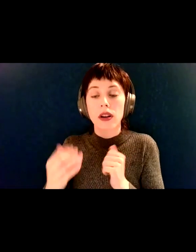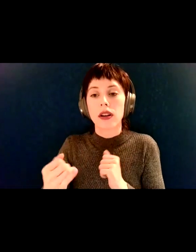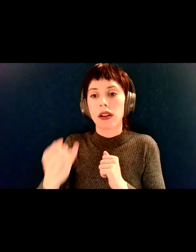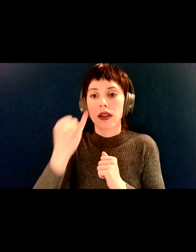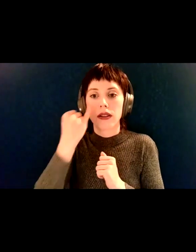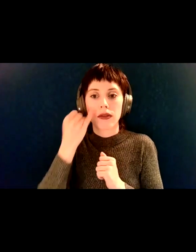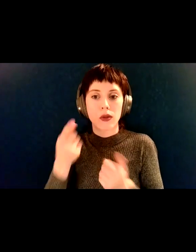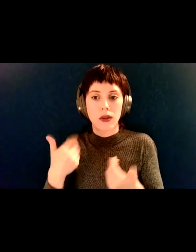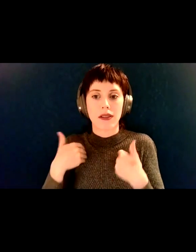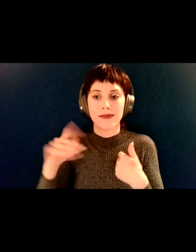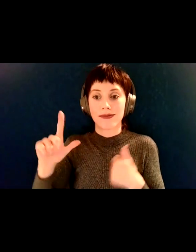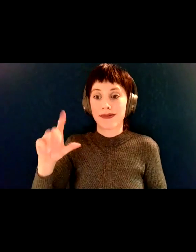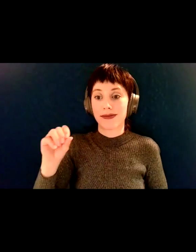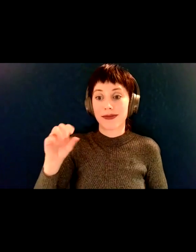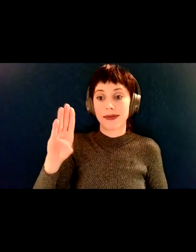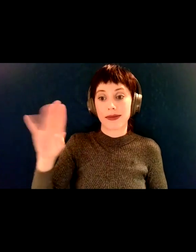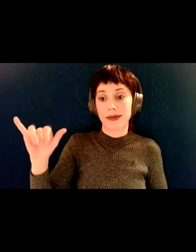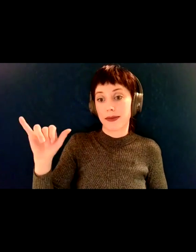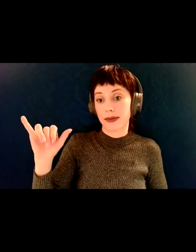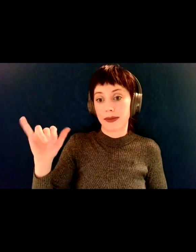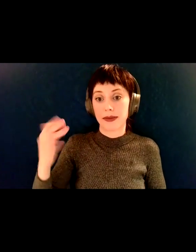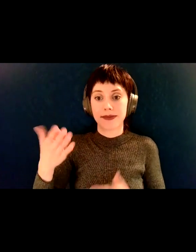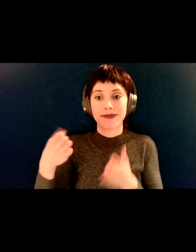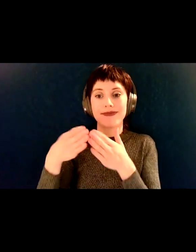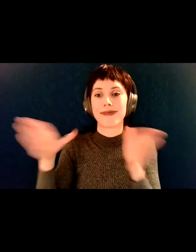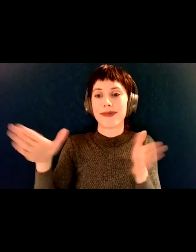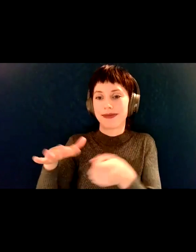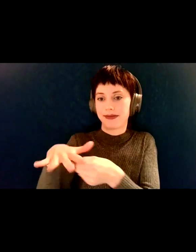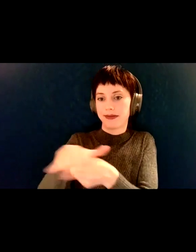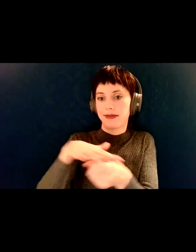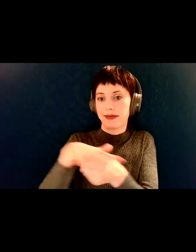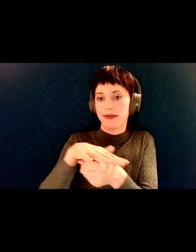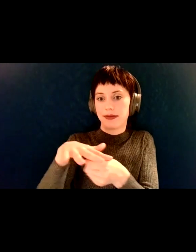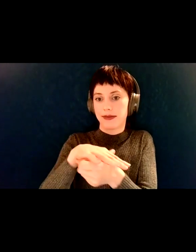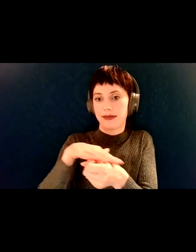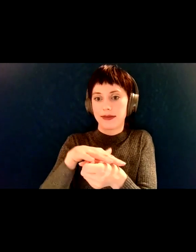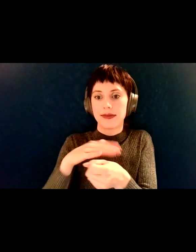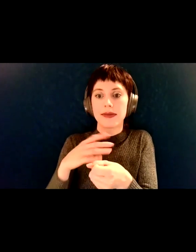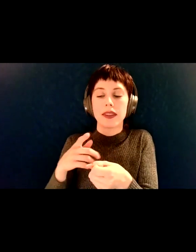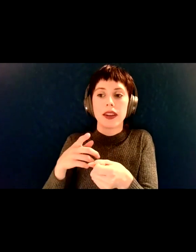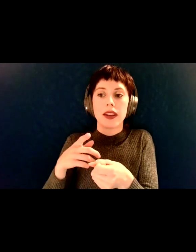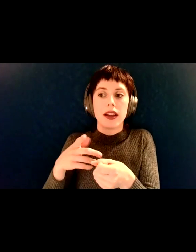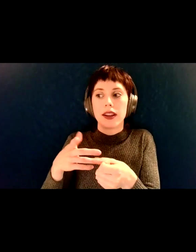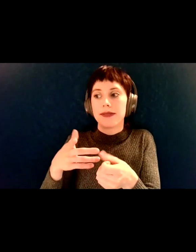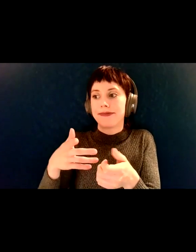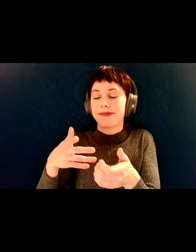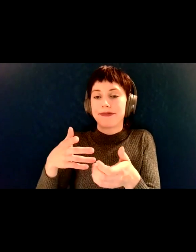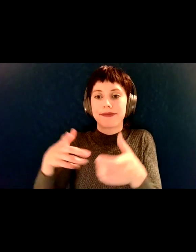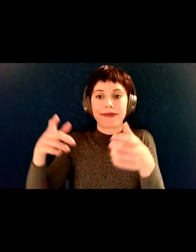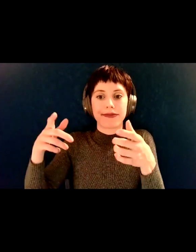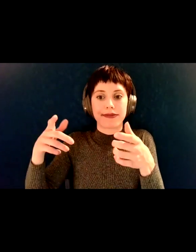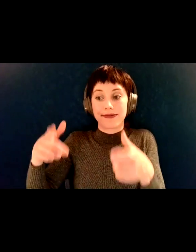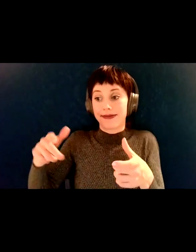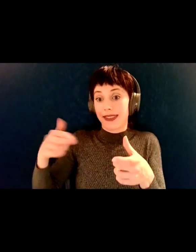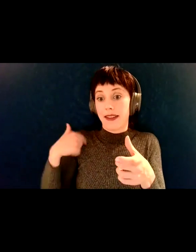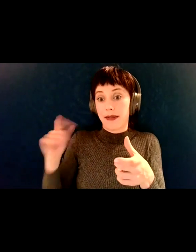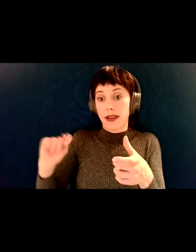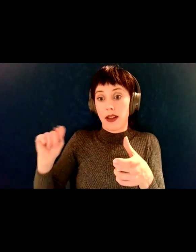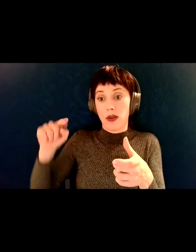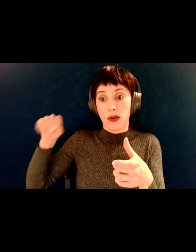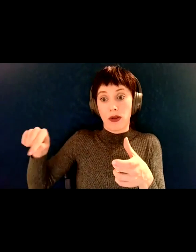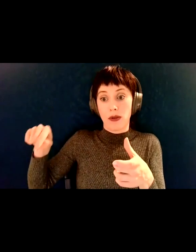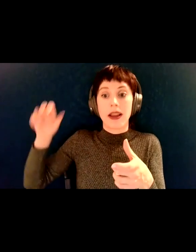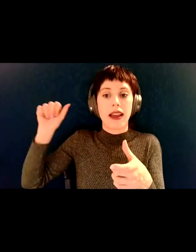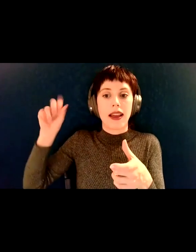if you have a lobby in an apartment building and there's a bathroom in the apartment building while the ADA covers that because it's a public